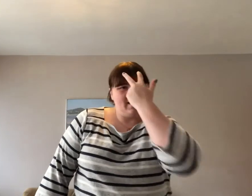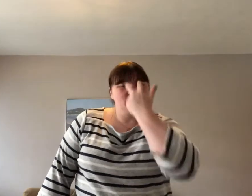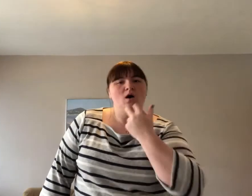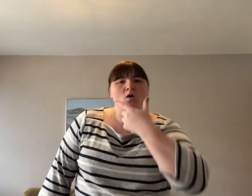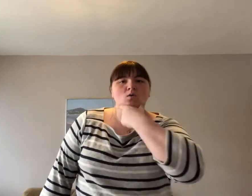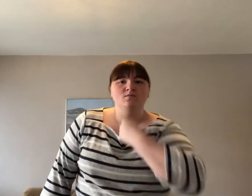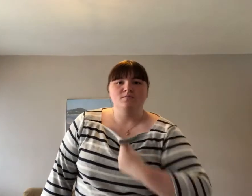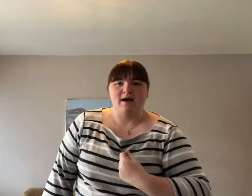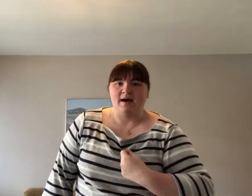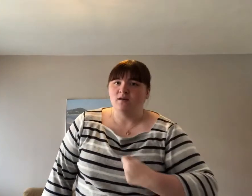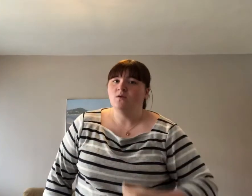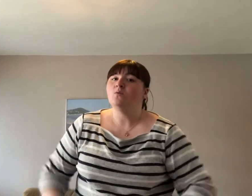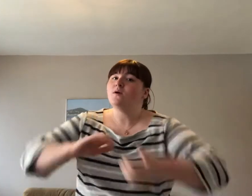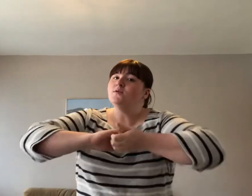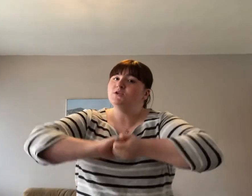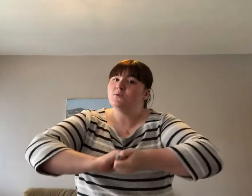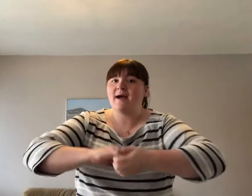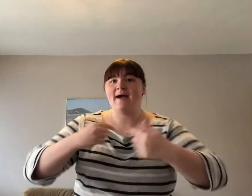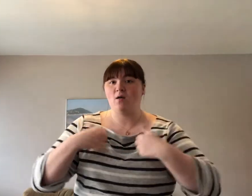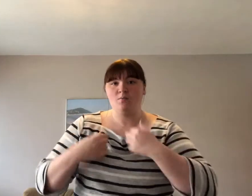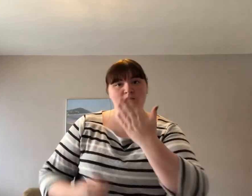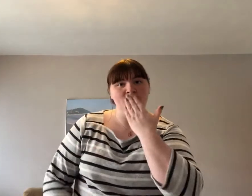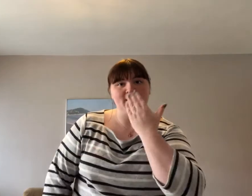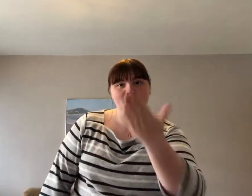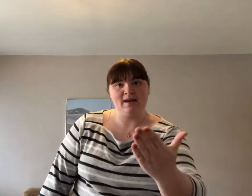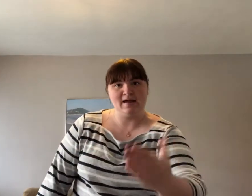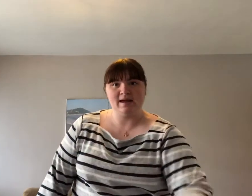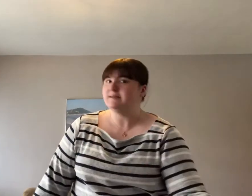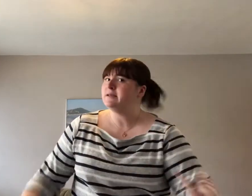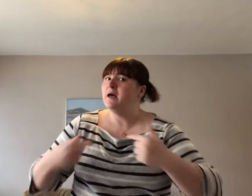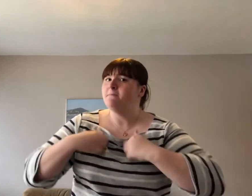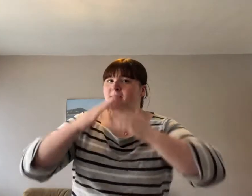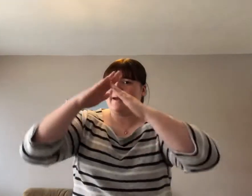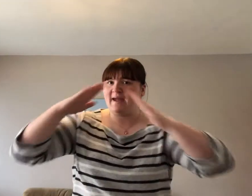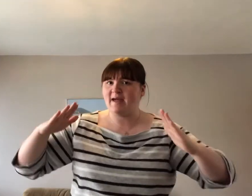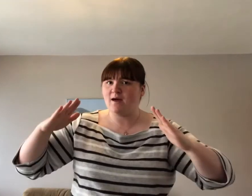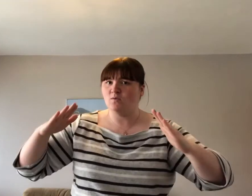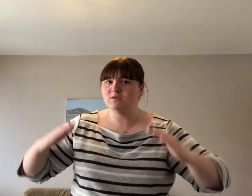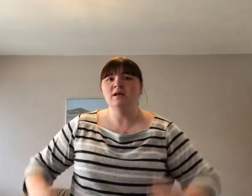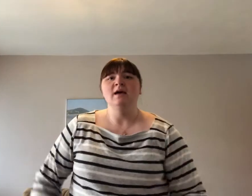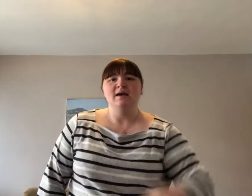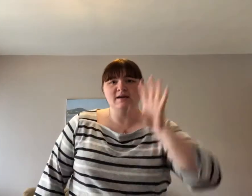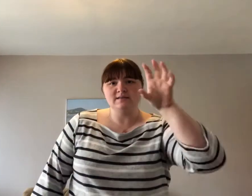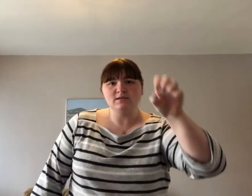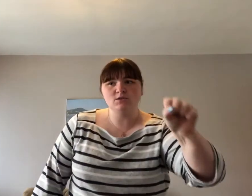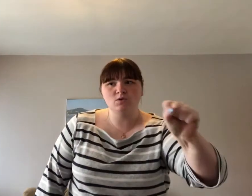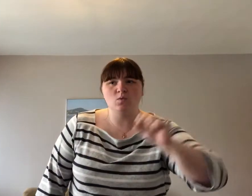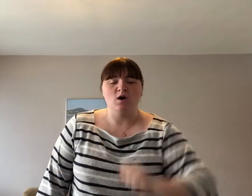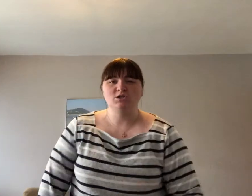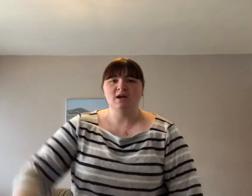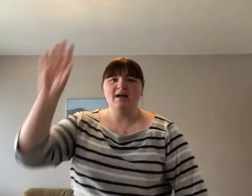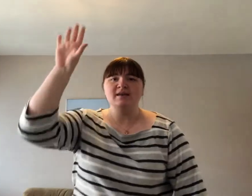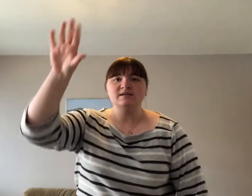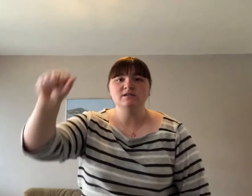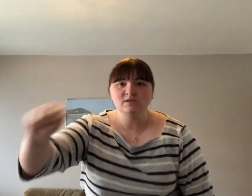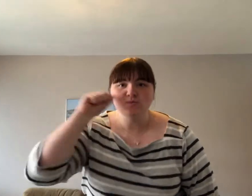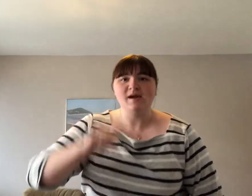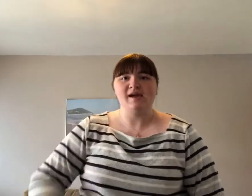old man, won't you help me please? My house is a squash and a squeeze.